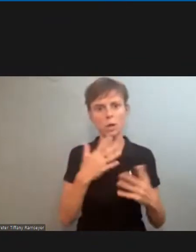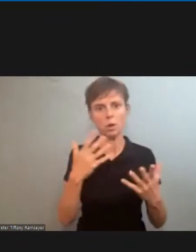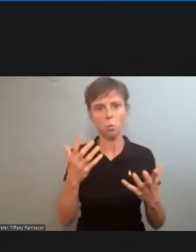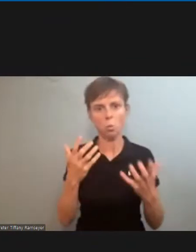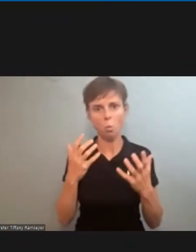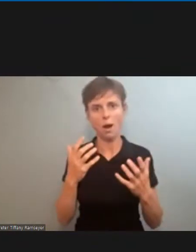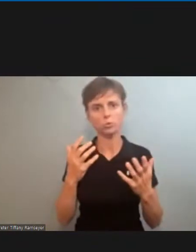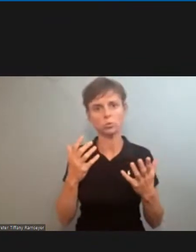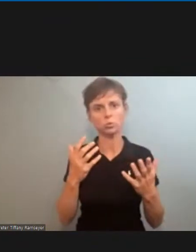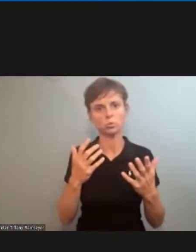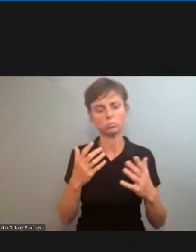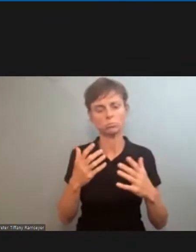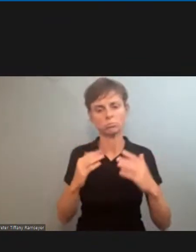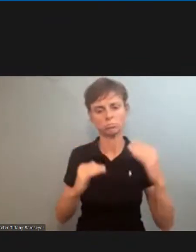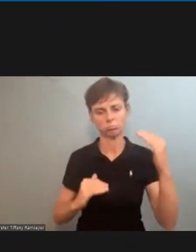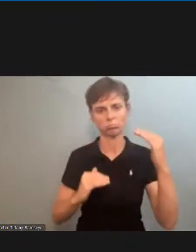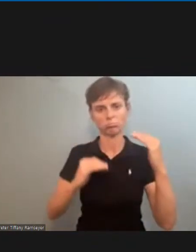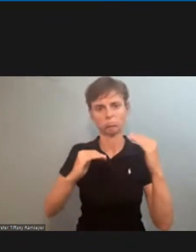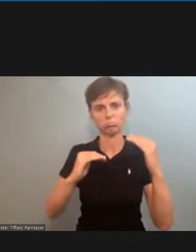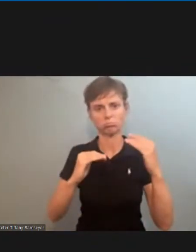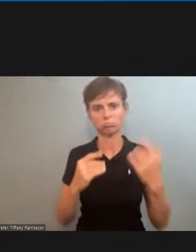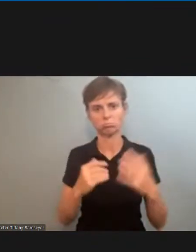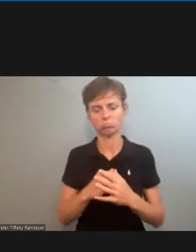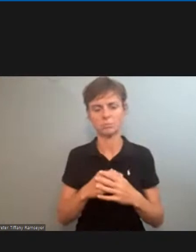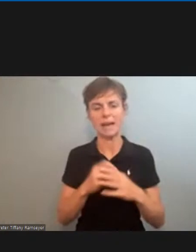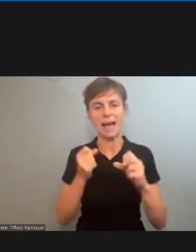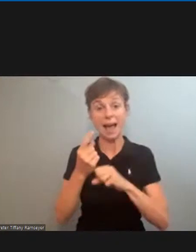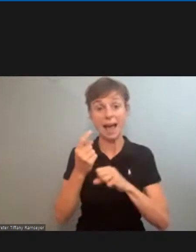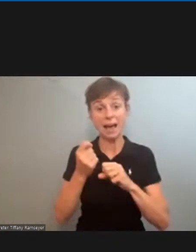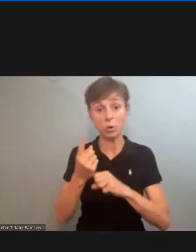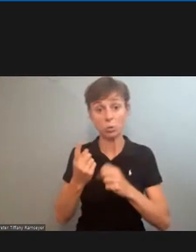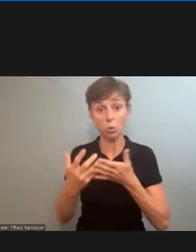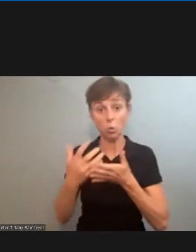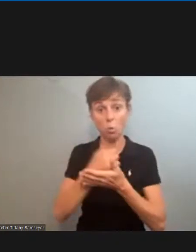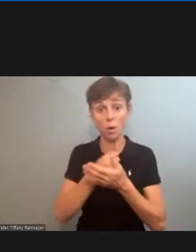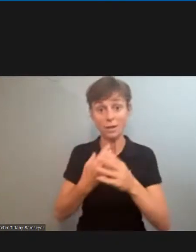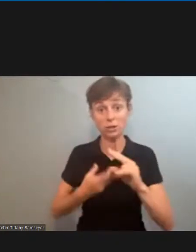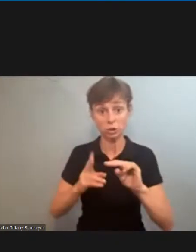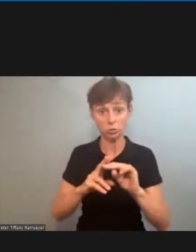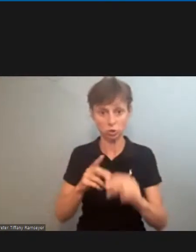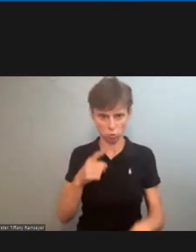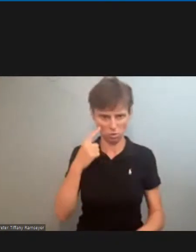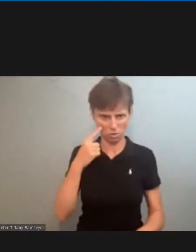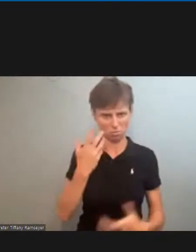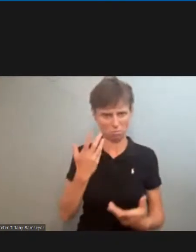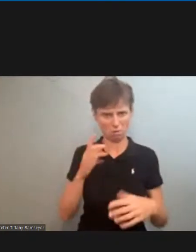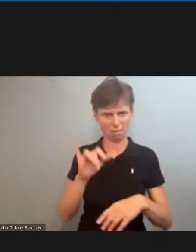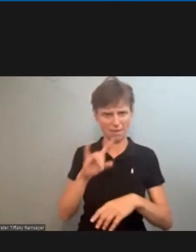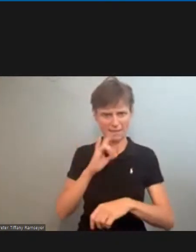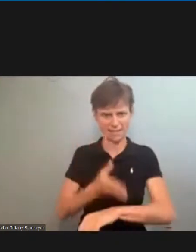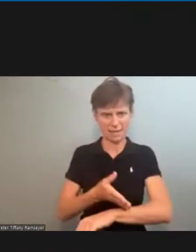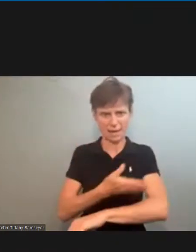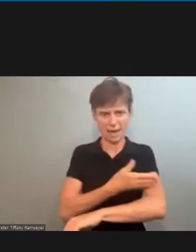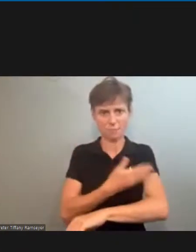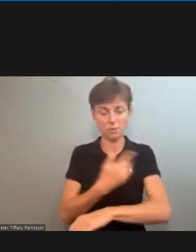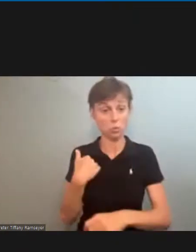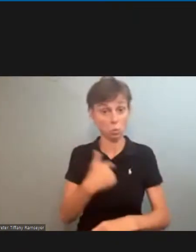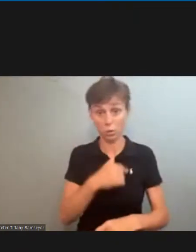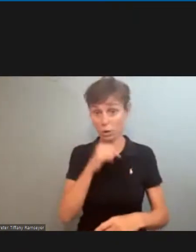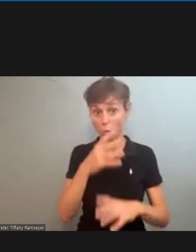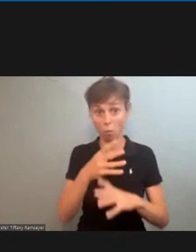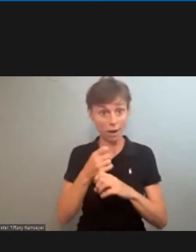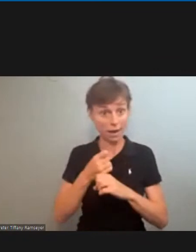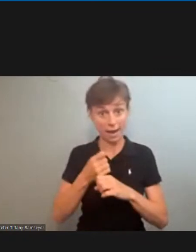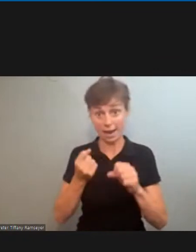the bottom up annual wage increases you may say well is that really enhancing and expanding we don't get annual